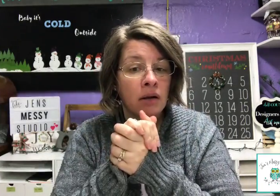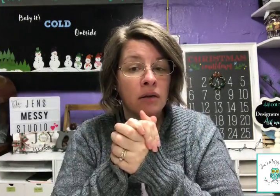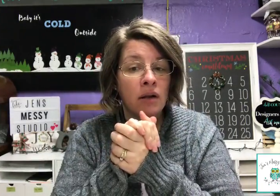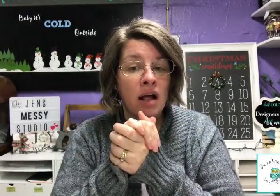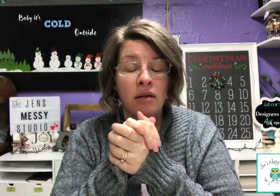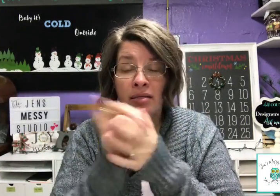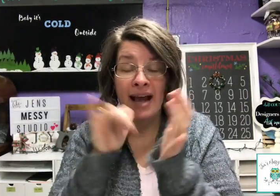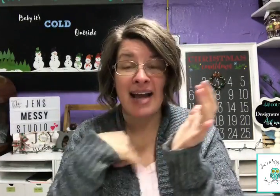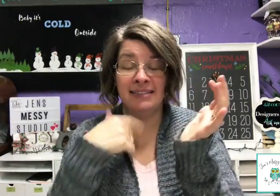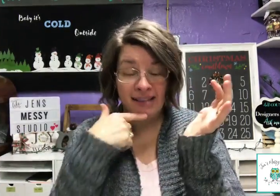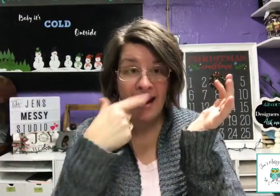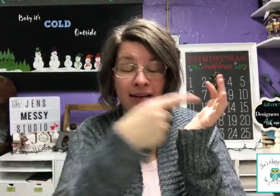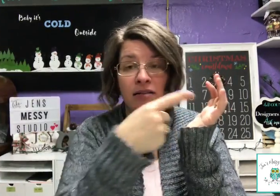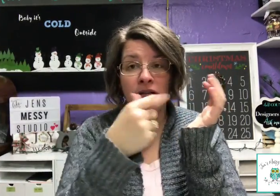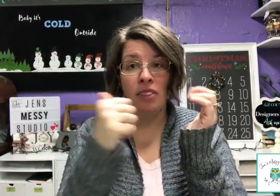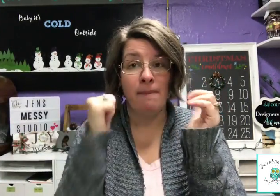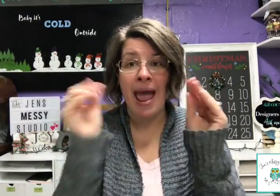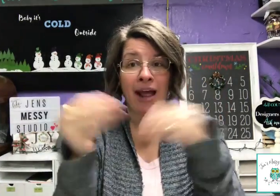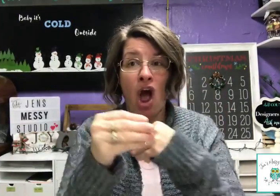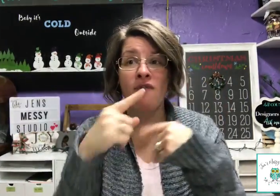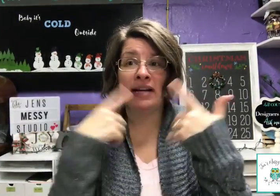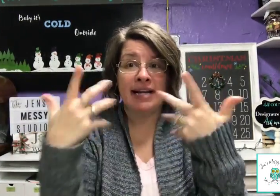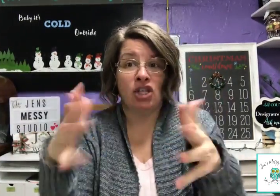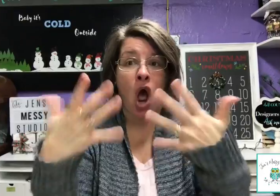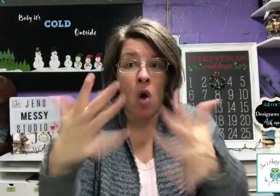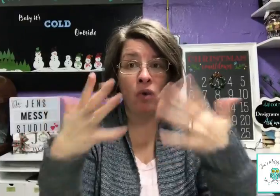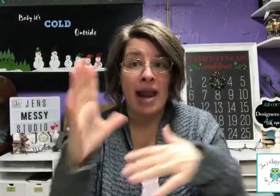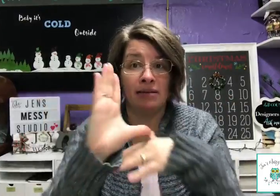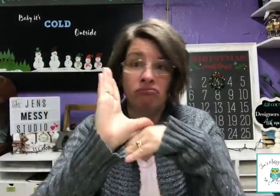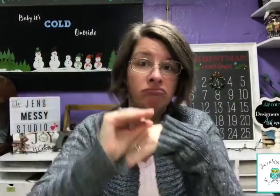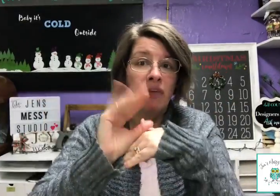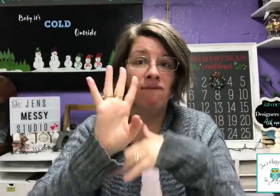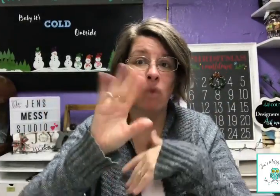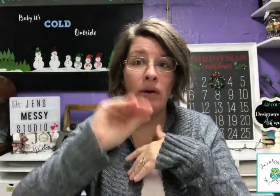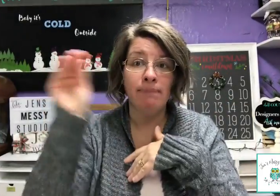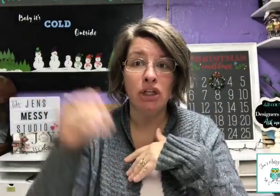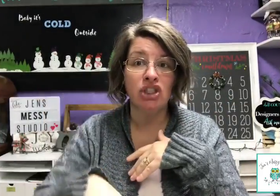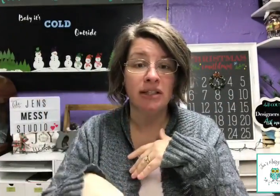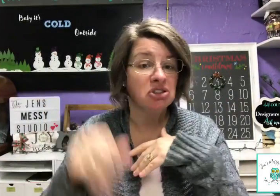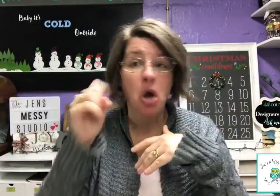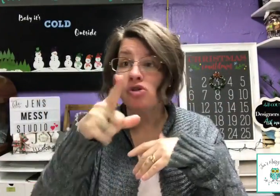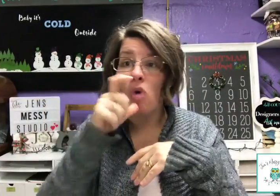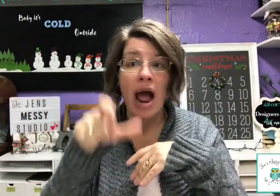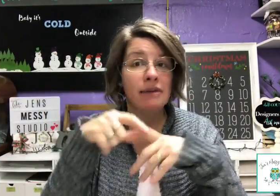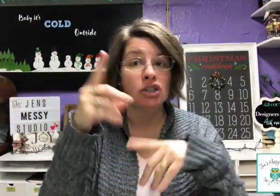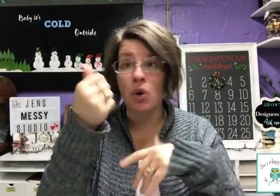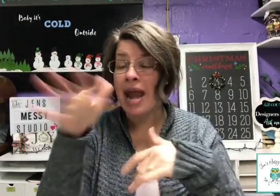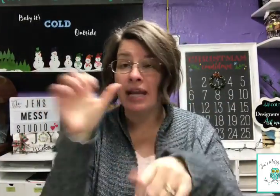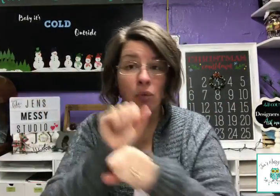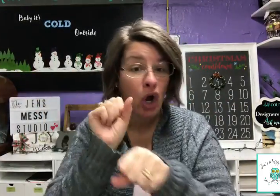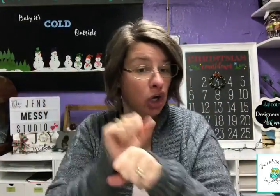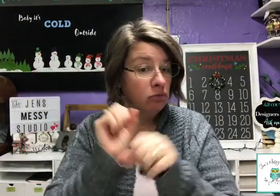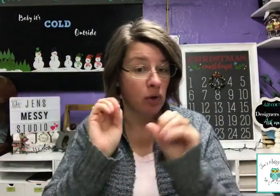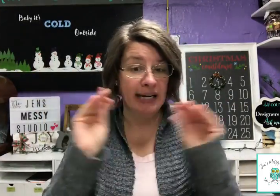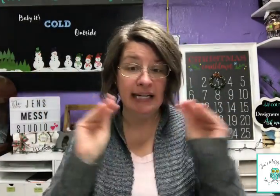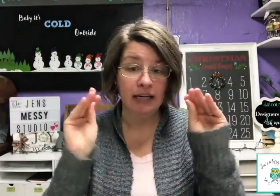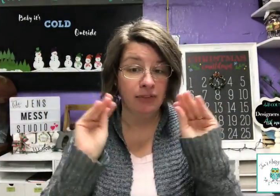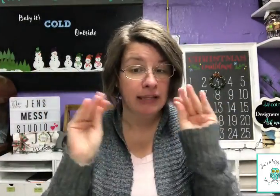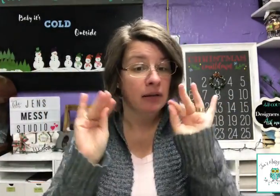Like I said, the back office is already 40% so you don't have to do anyone or anything.